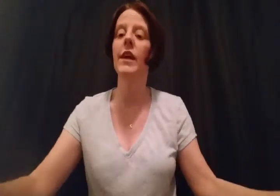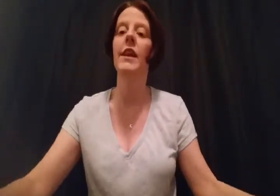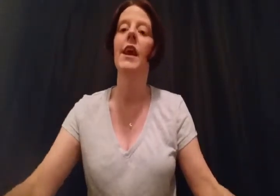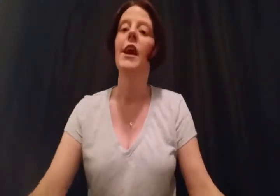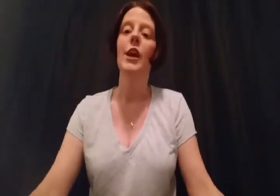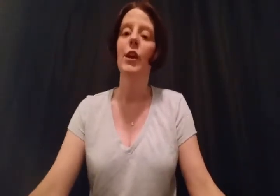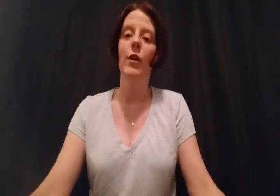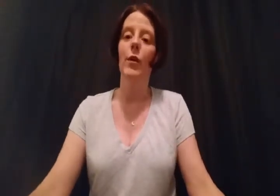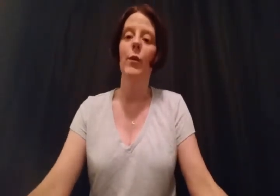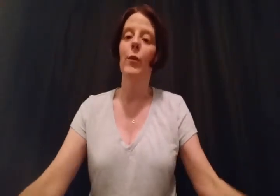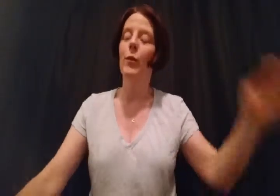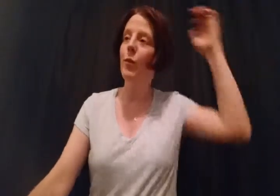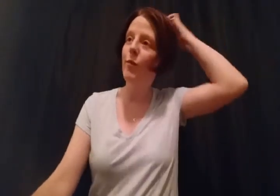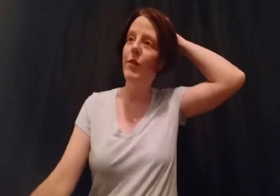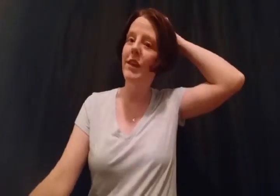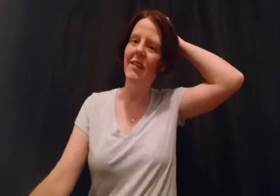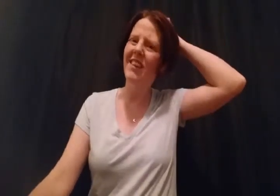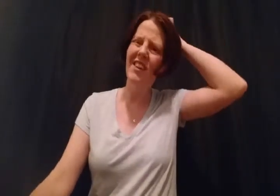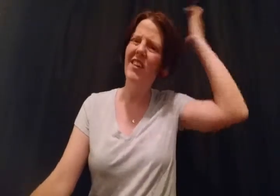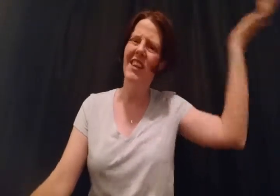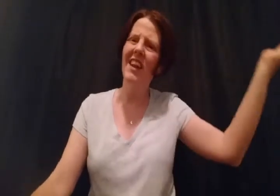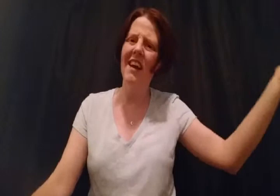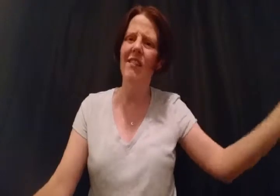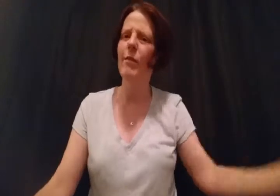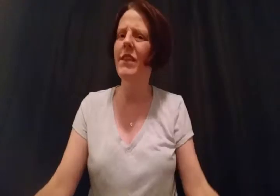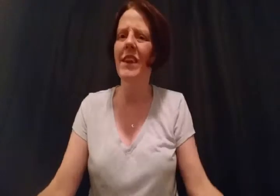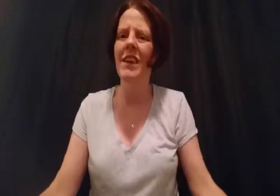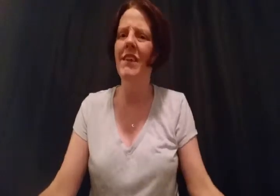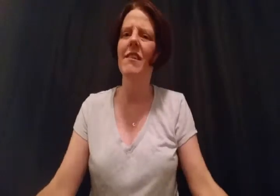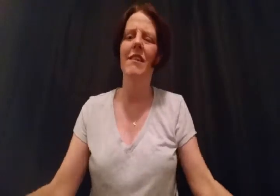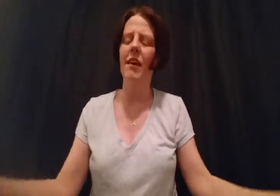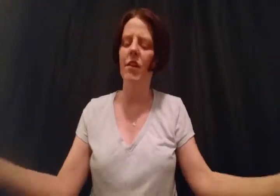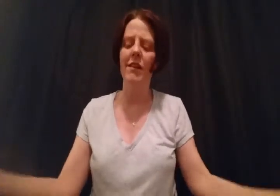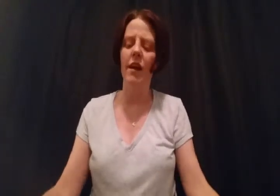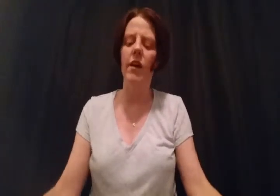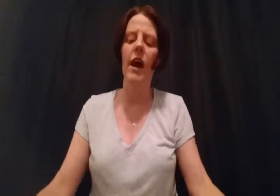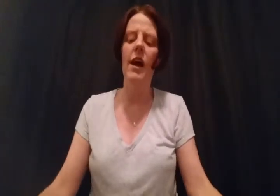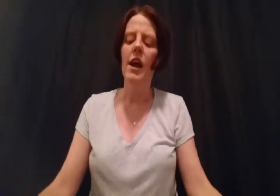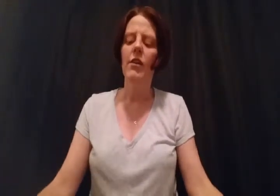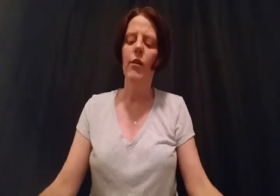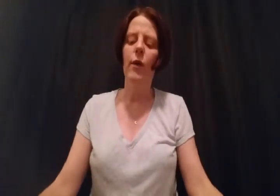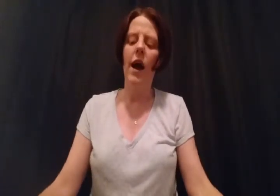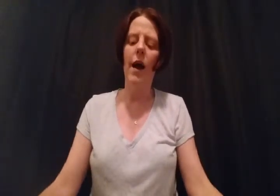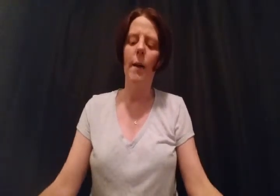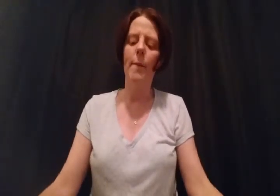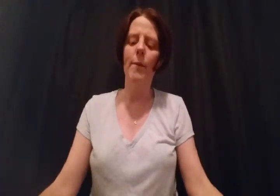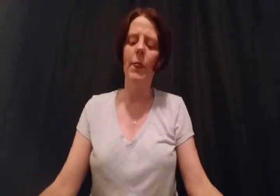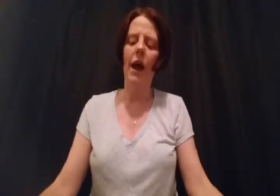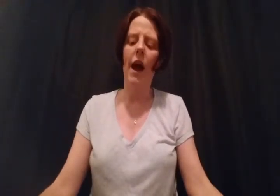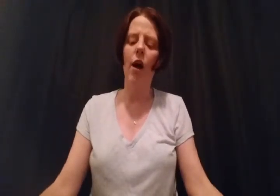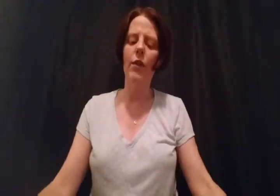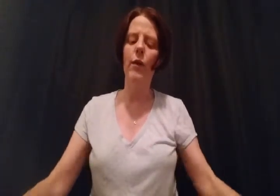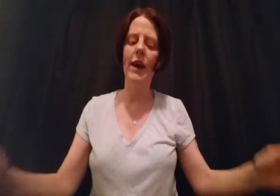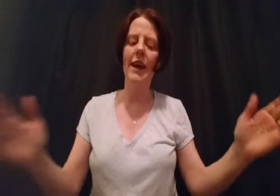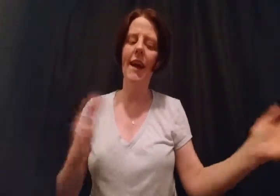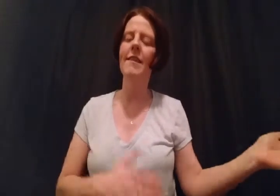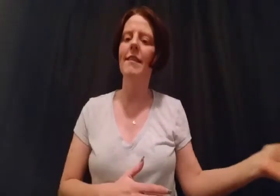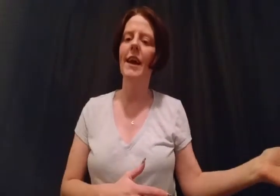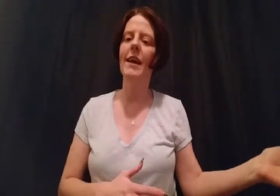than, you know, then, then it has to be, then it is, et cetera, et cetera. So, um, although I can say